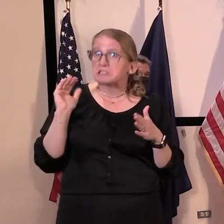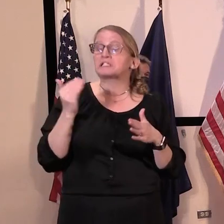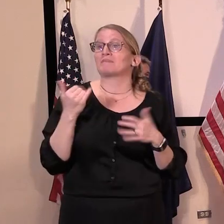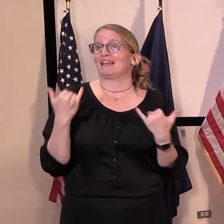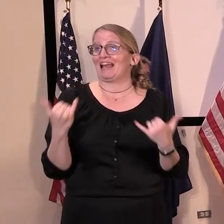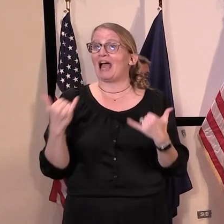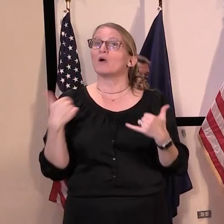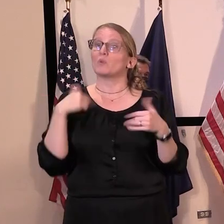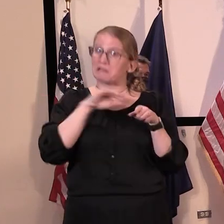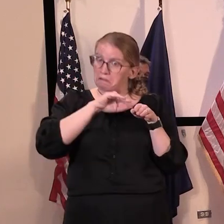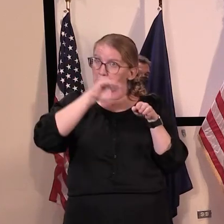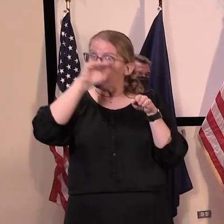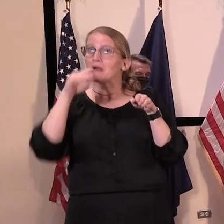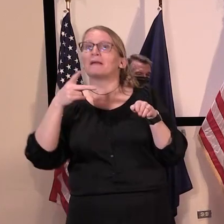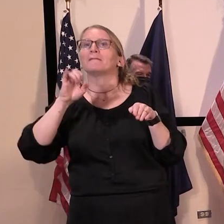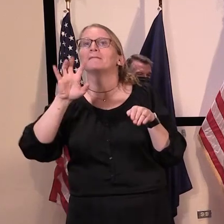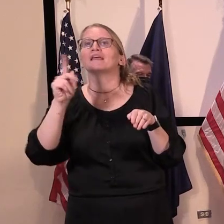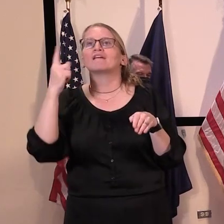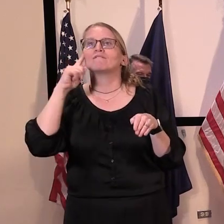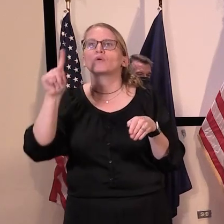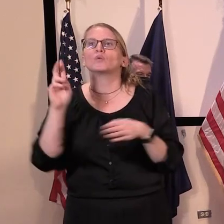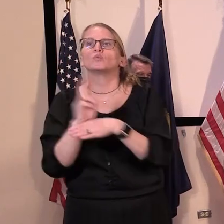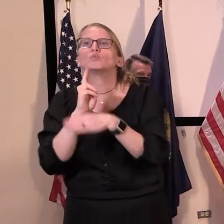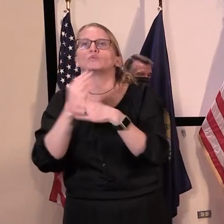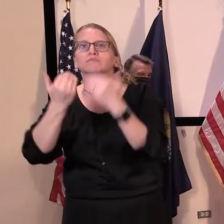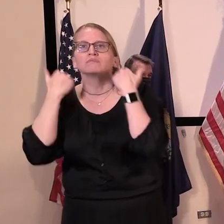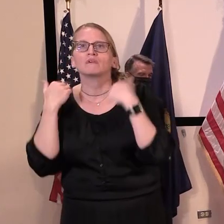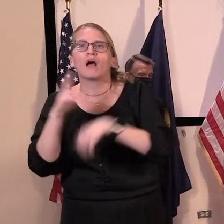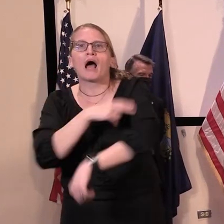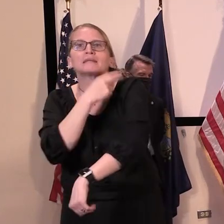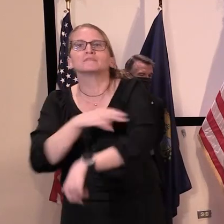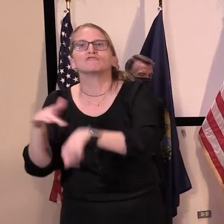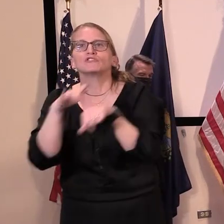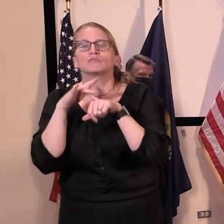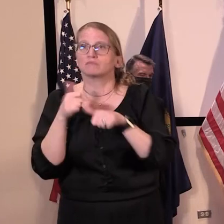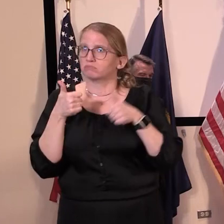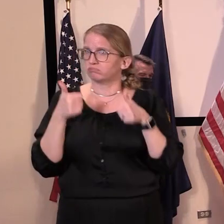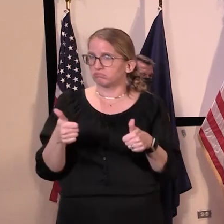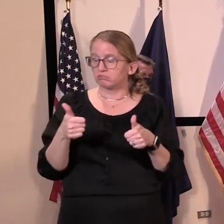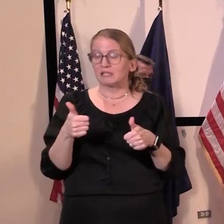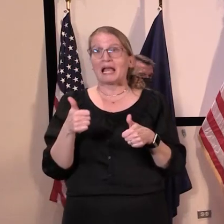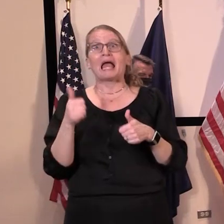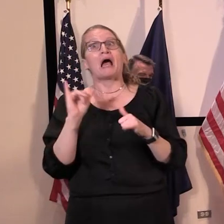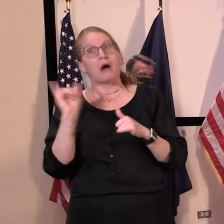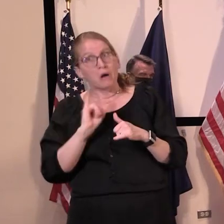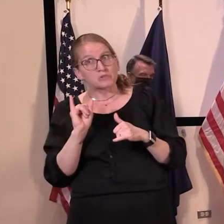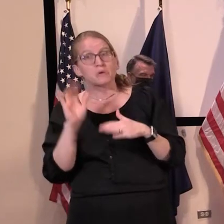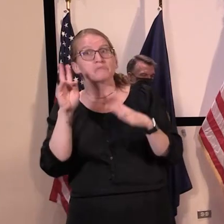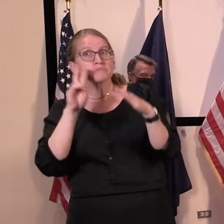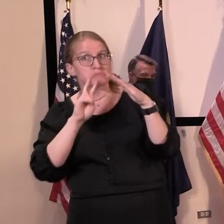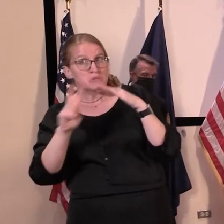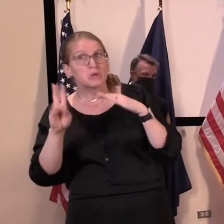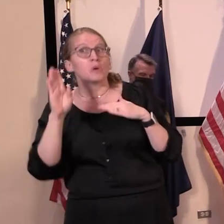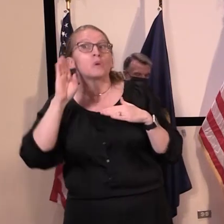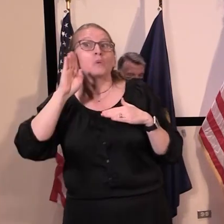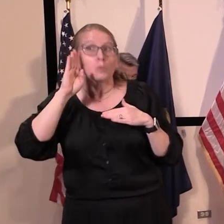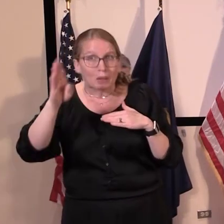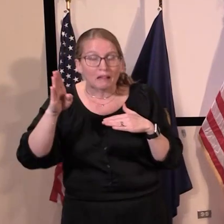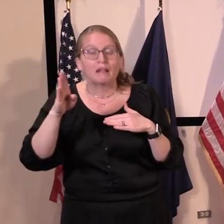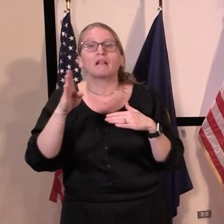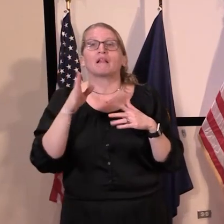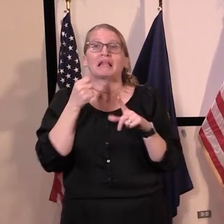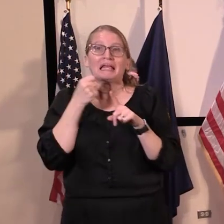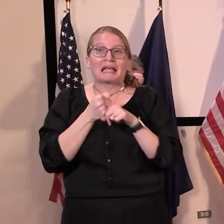resources as well. And also, in the near future, we anticipate reaching our peak of Vermonters with the active